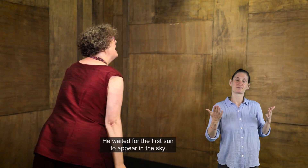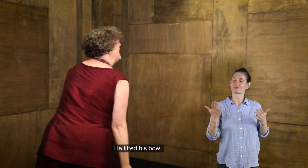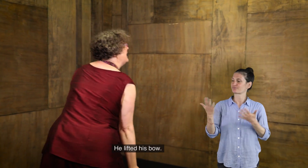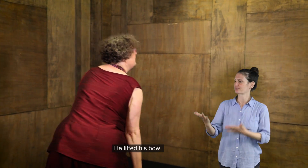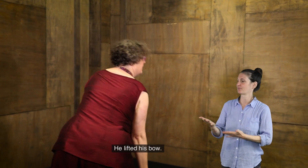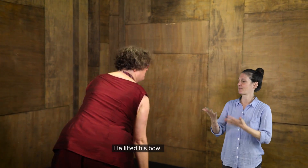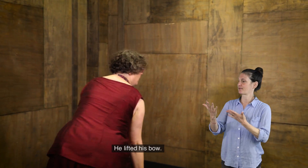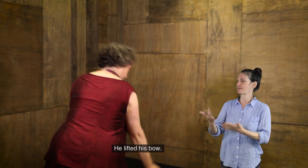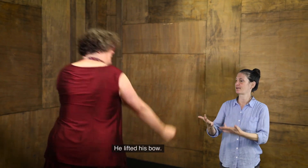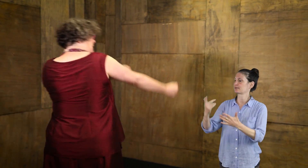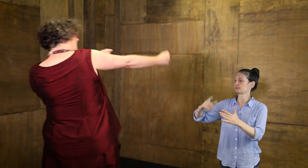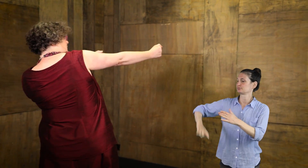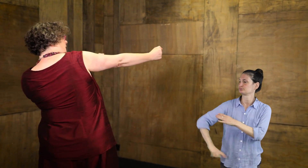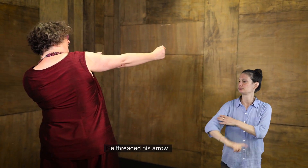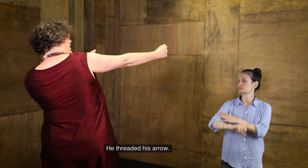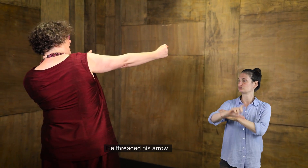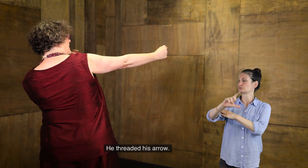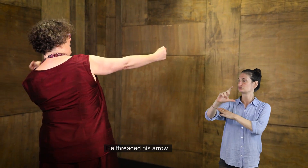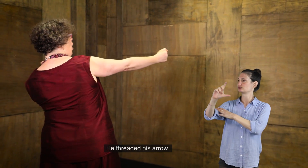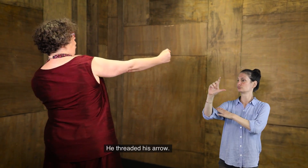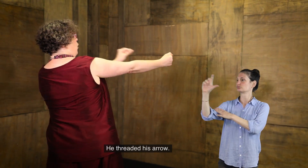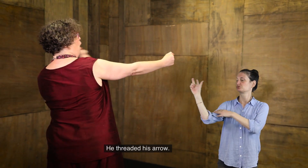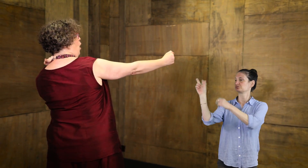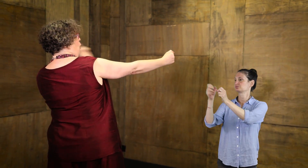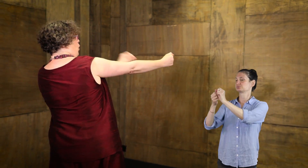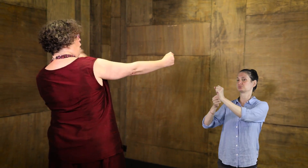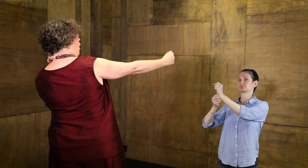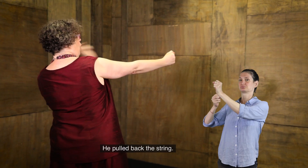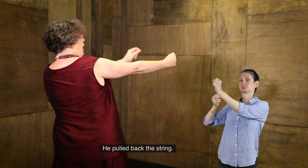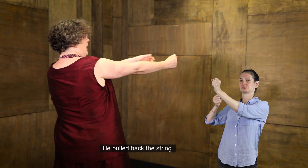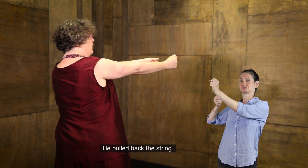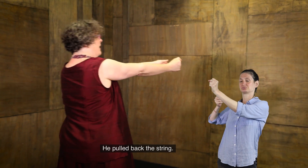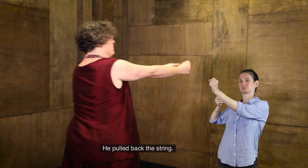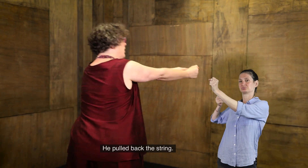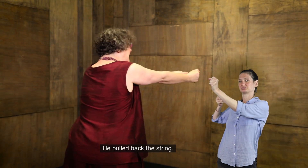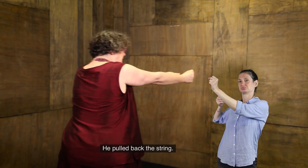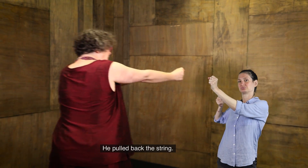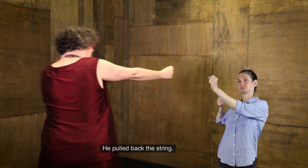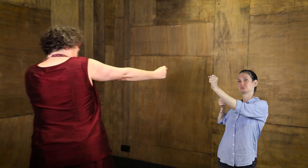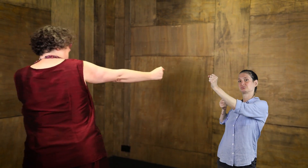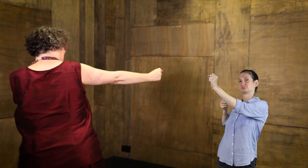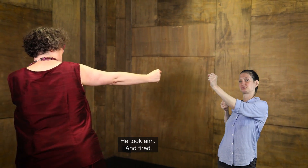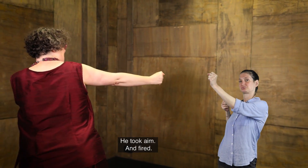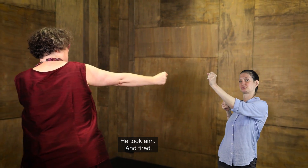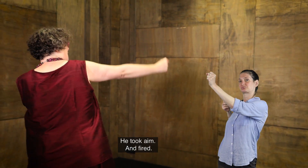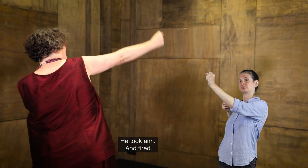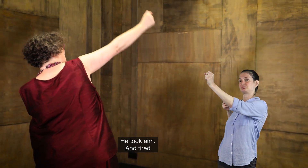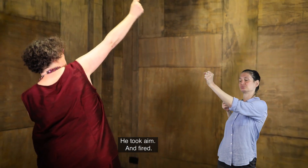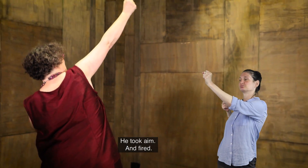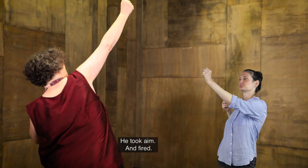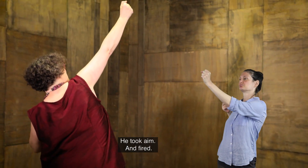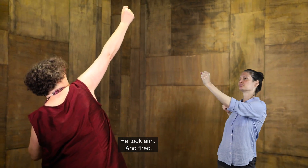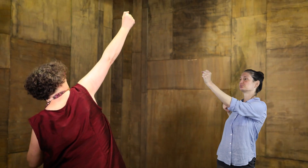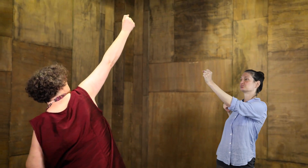sky. He lifted his bow. He threw his arrow. He pulled back the string. He took